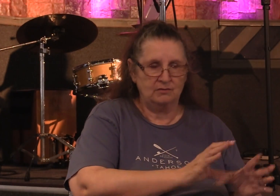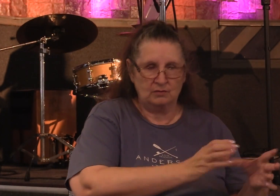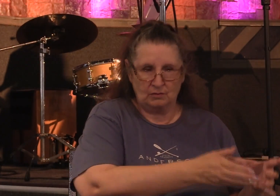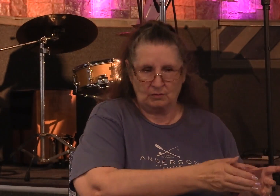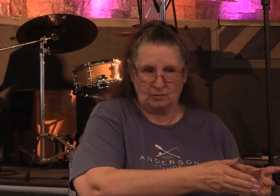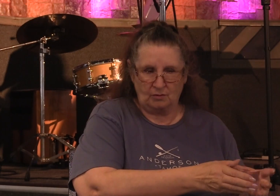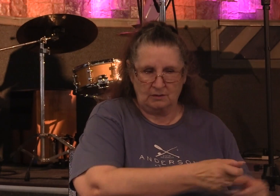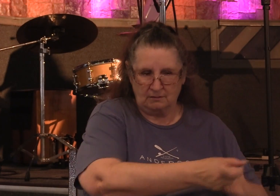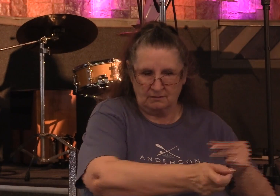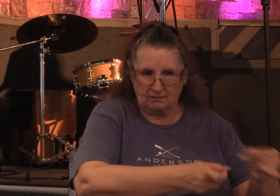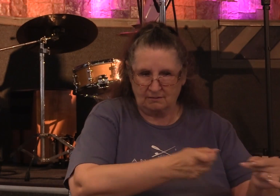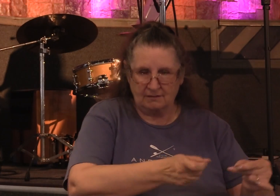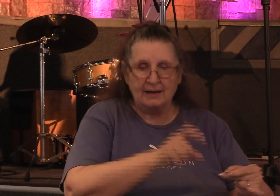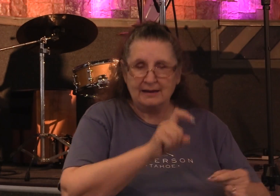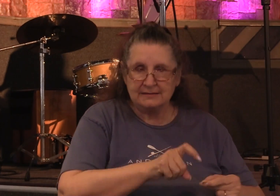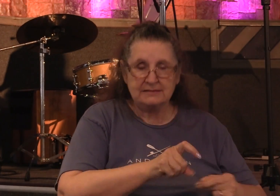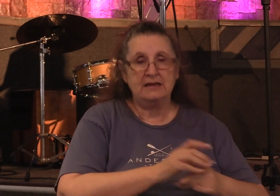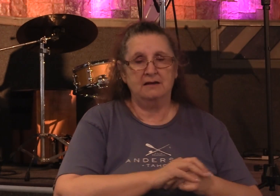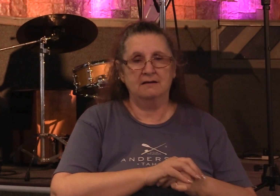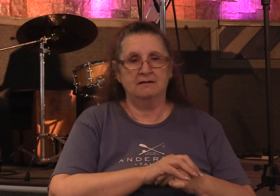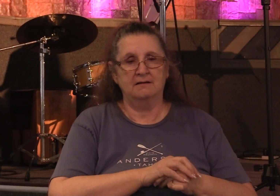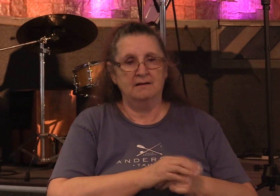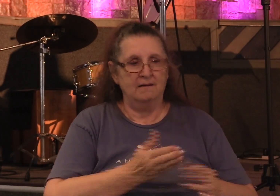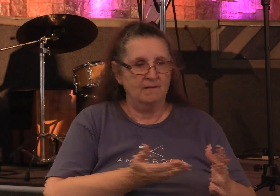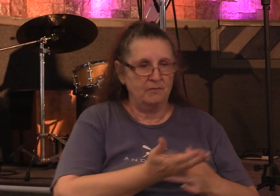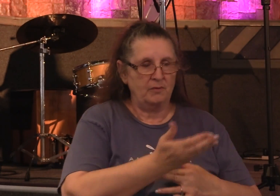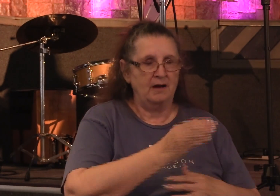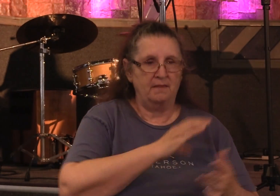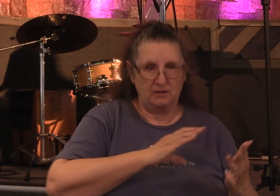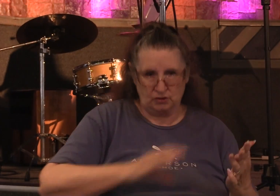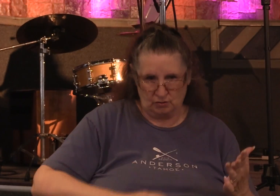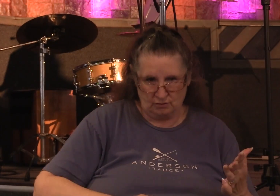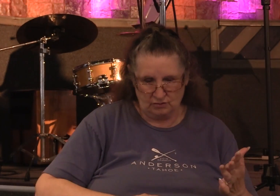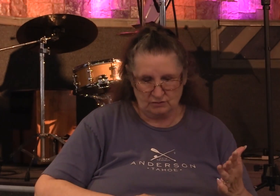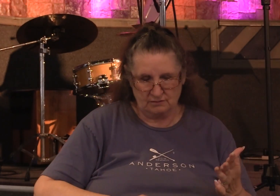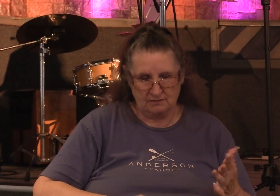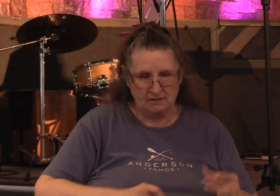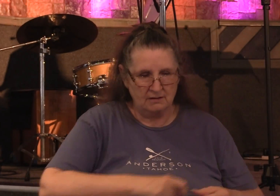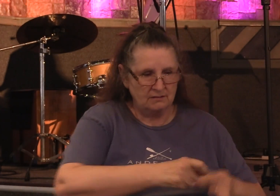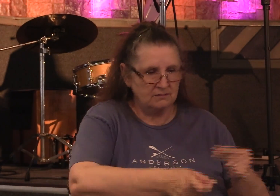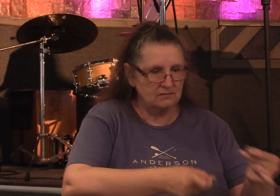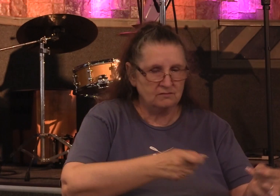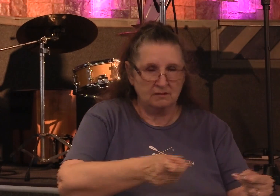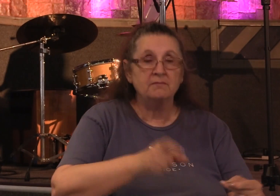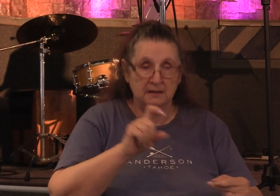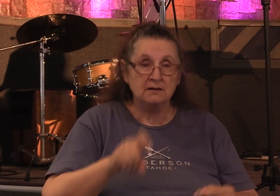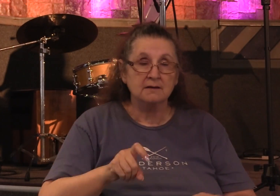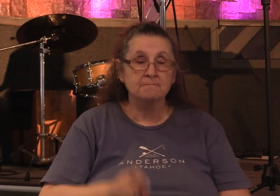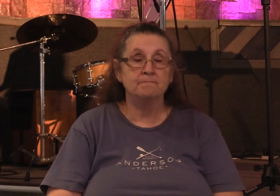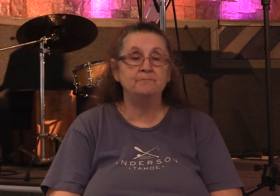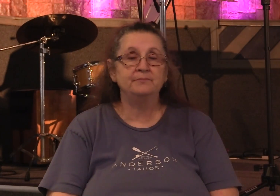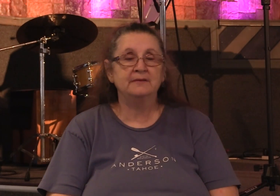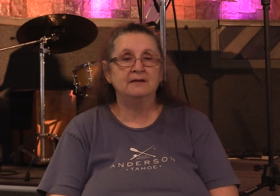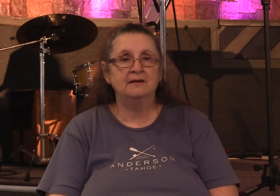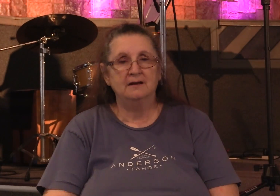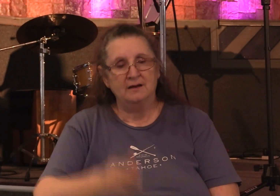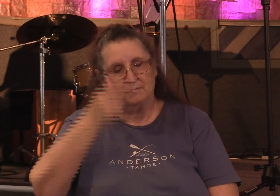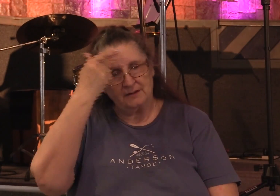distribute as needed throughout the church. And distribute, they did. Because again, the needs were